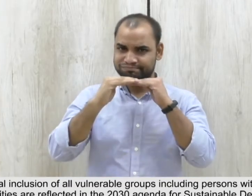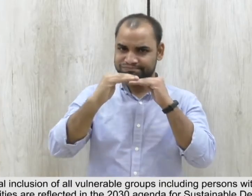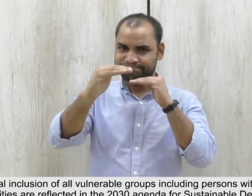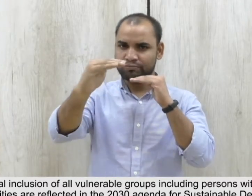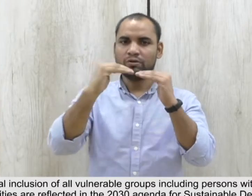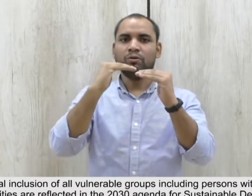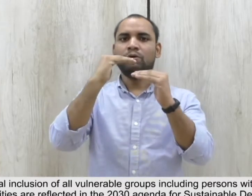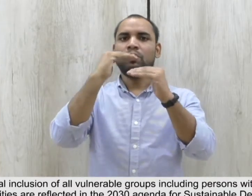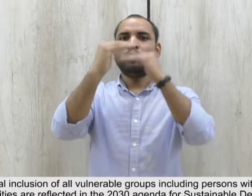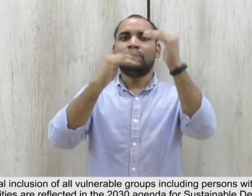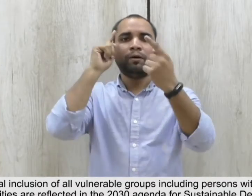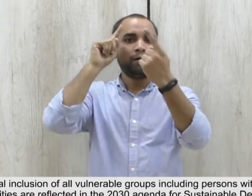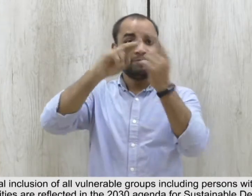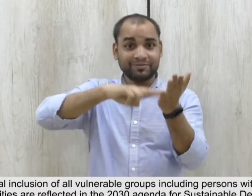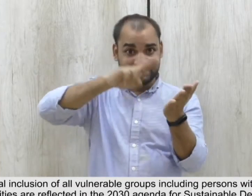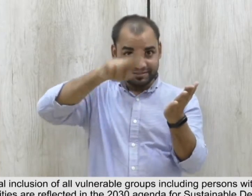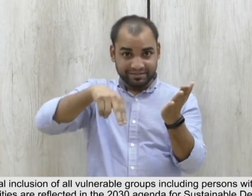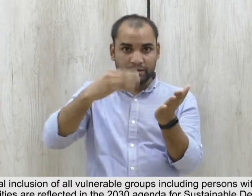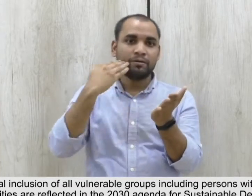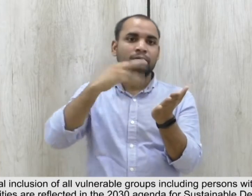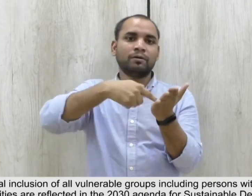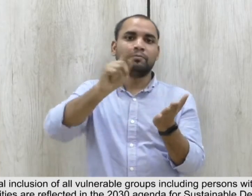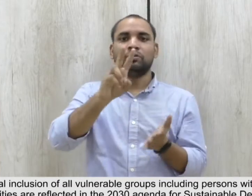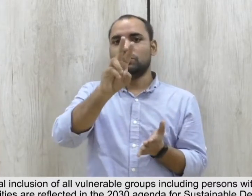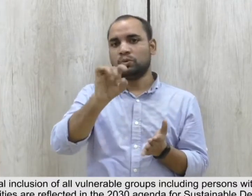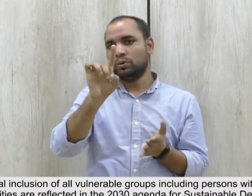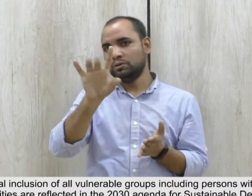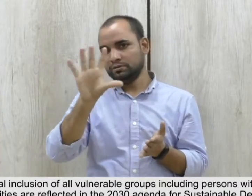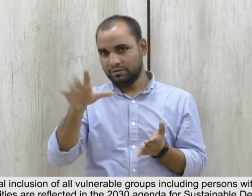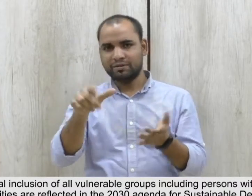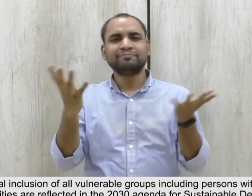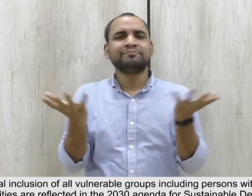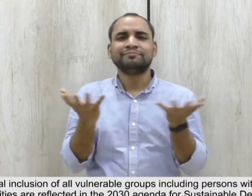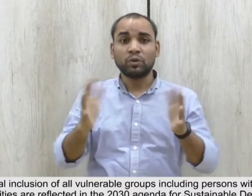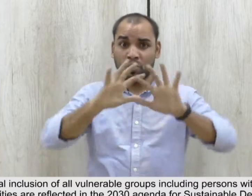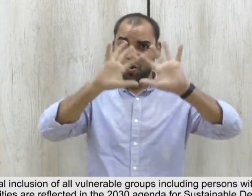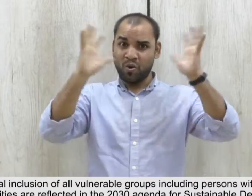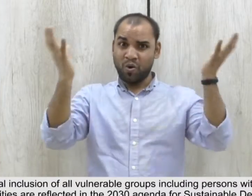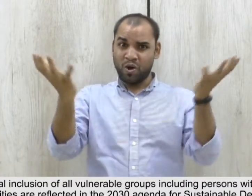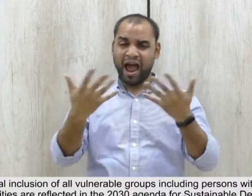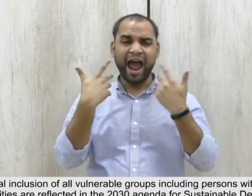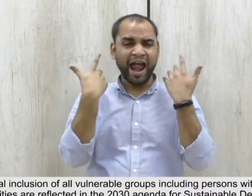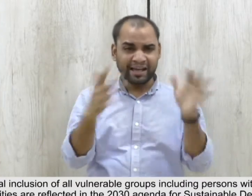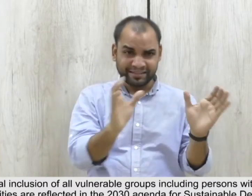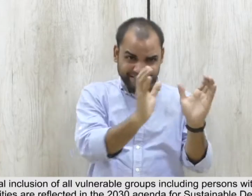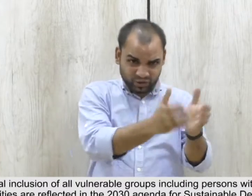University of 6. inclusion of all vulnerable groups, including persons with disabilities,